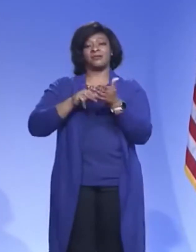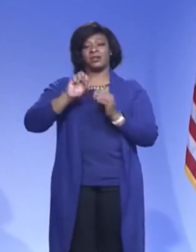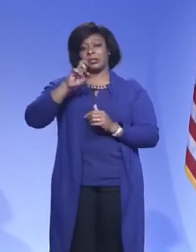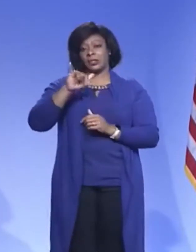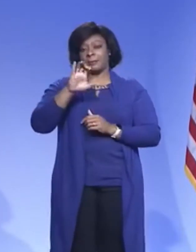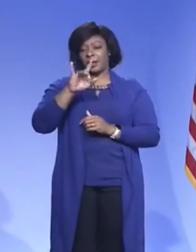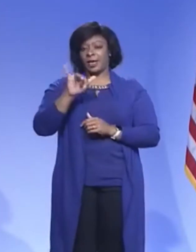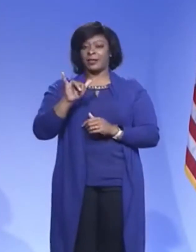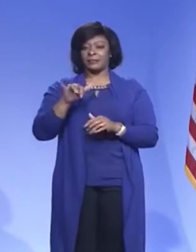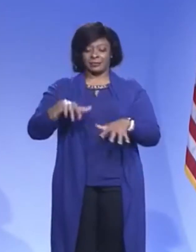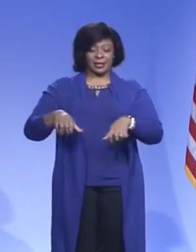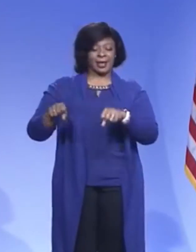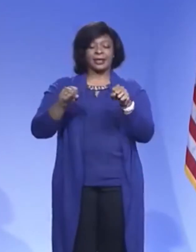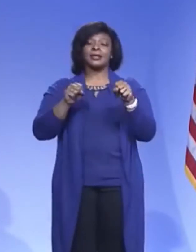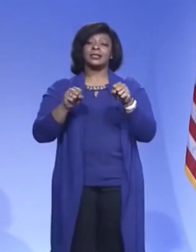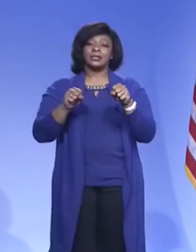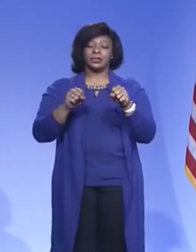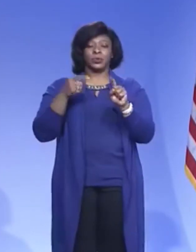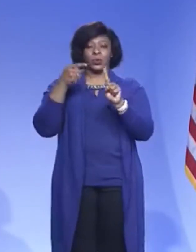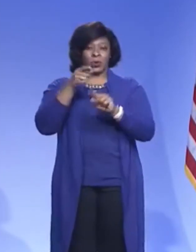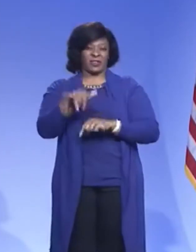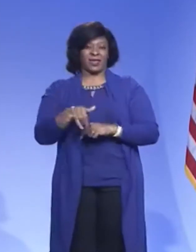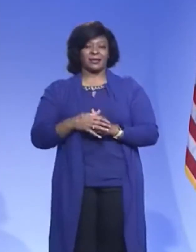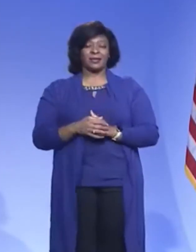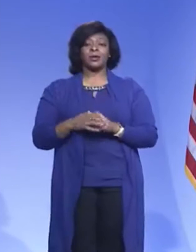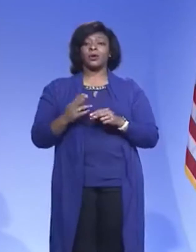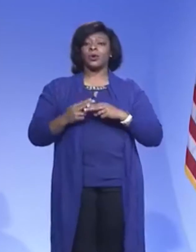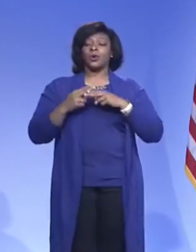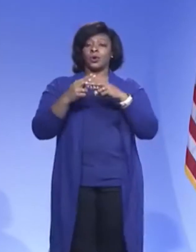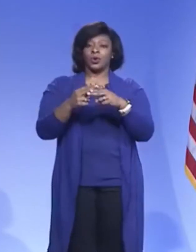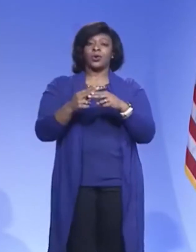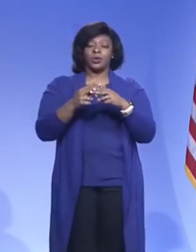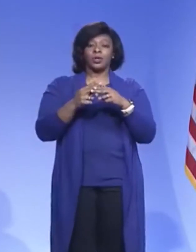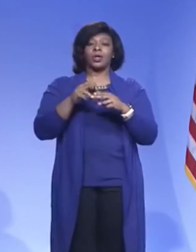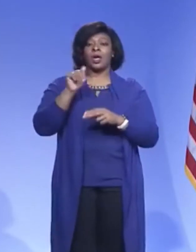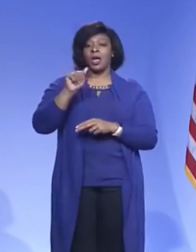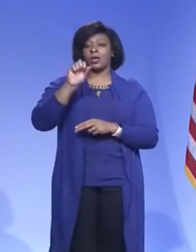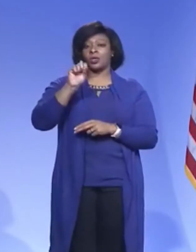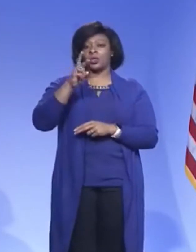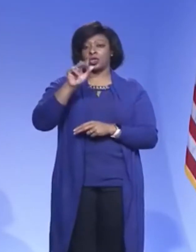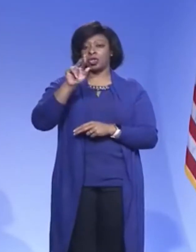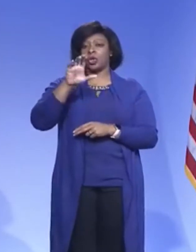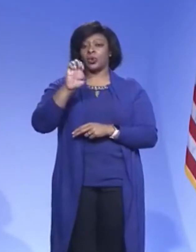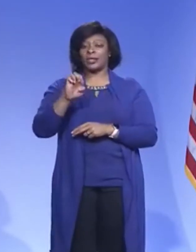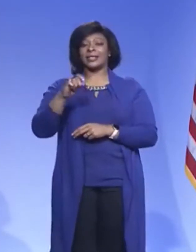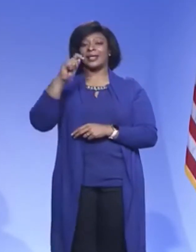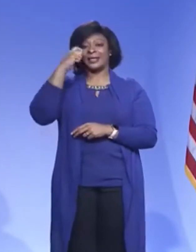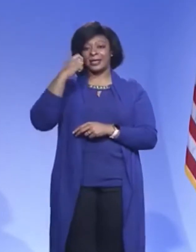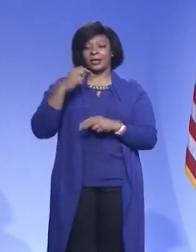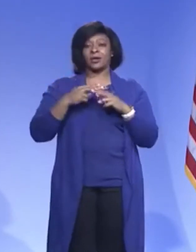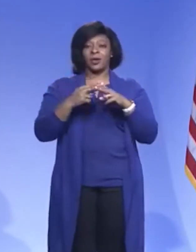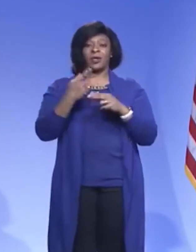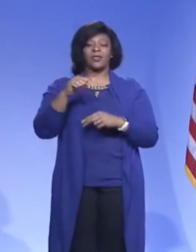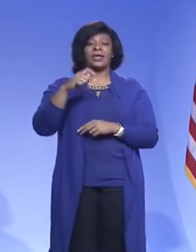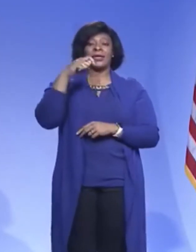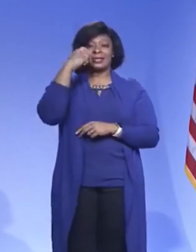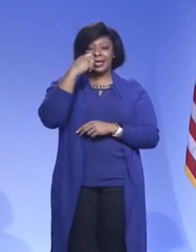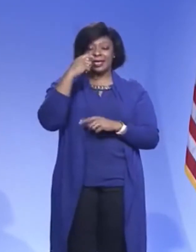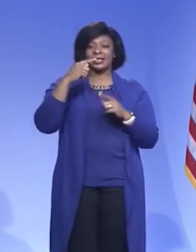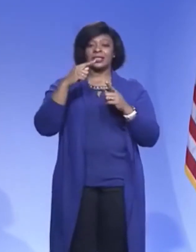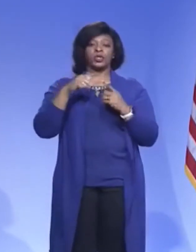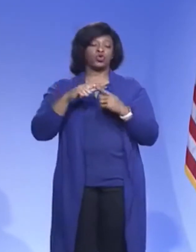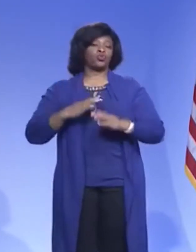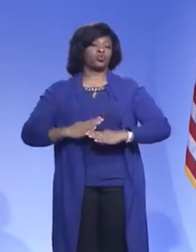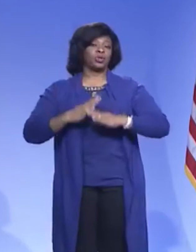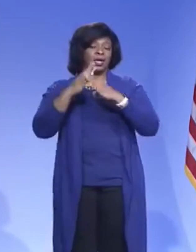County is taking towards this. It's called assurance testing, or we're calling it the test to protect program